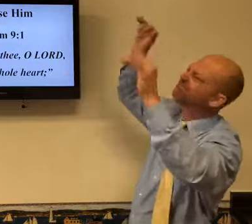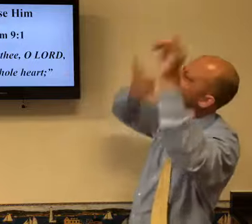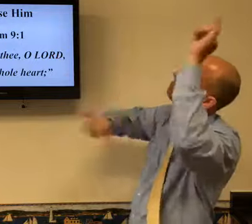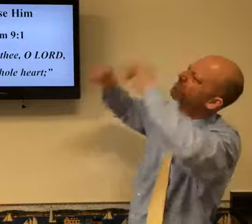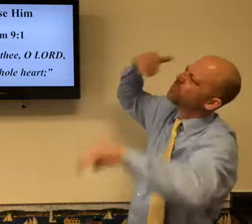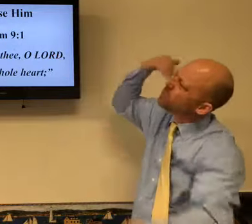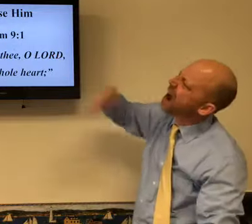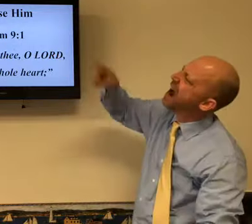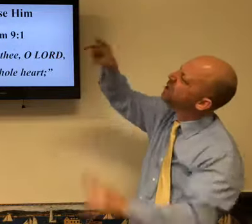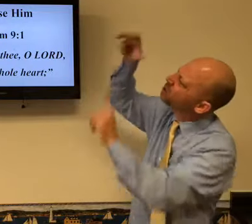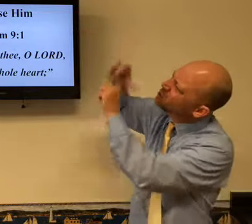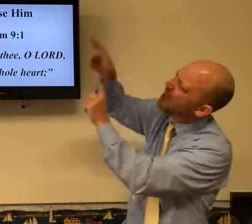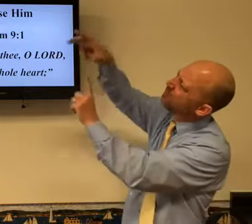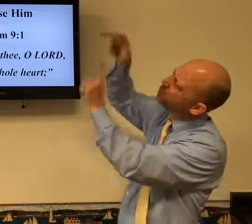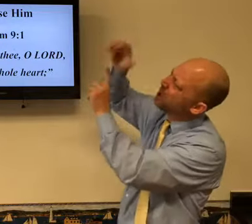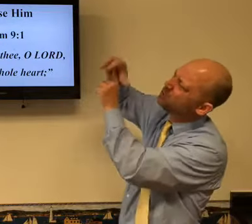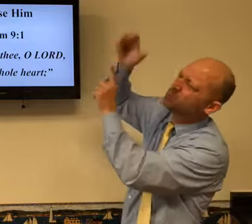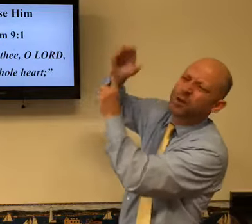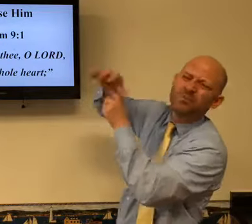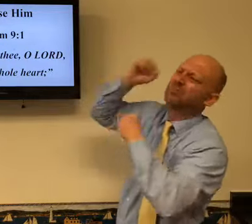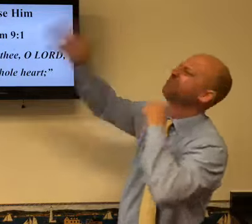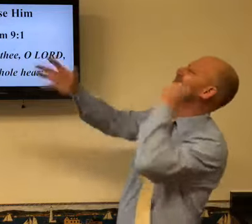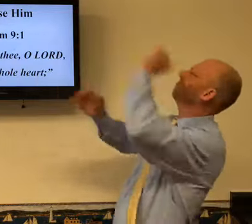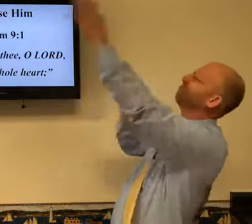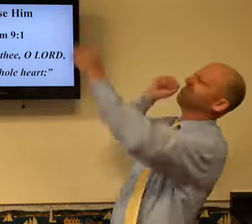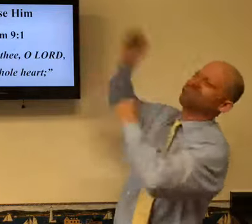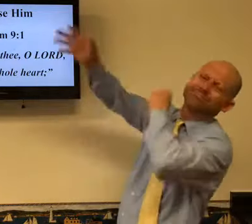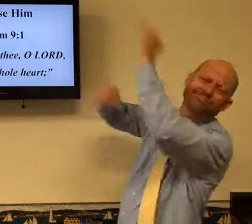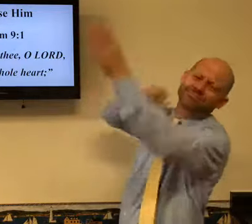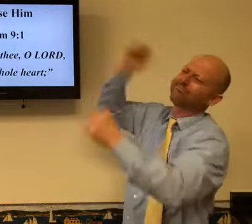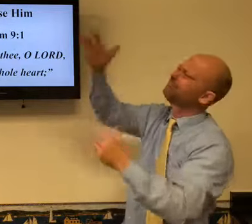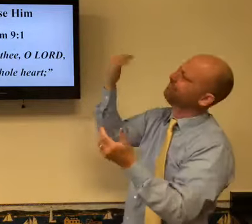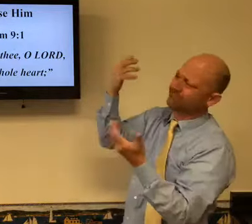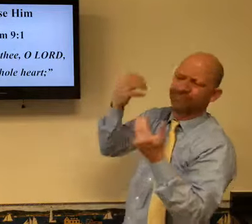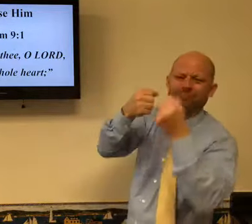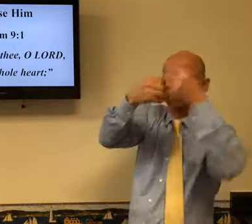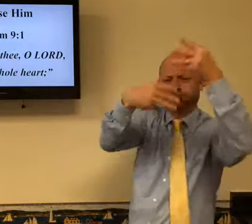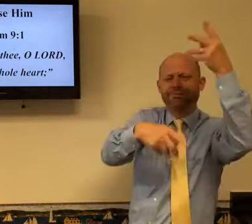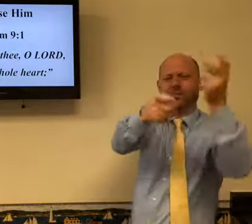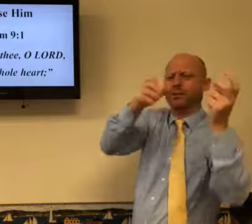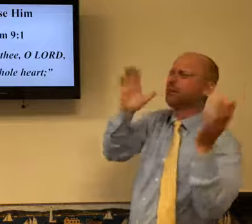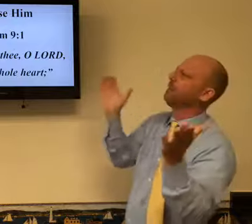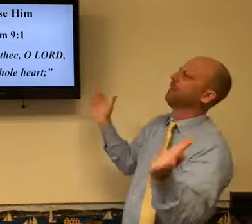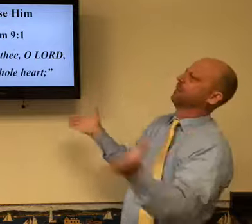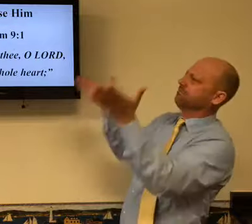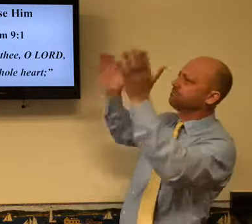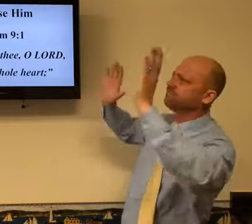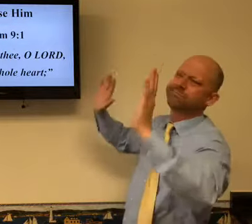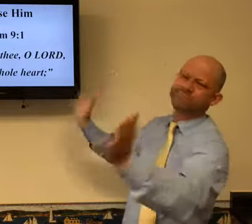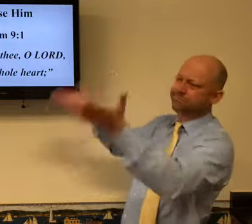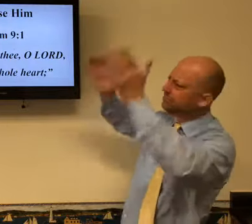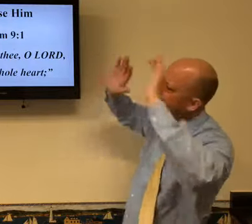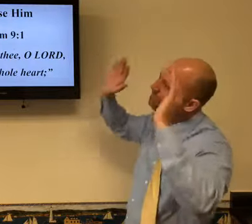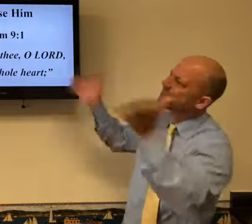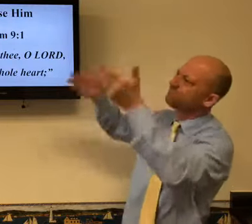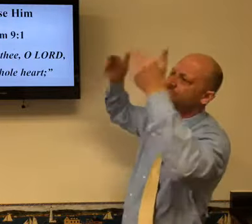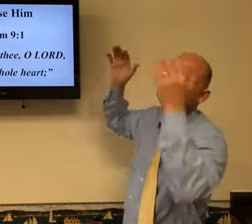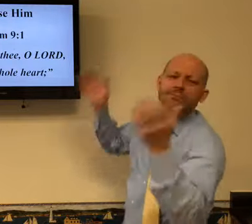praise you. Wow. You are the champ. You're the best. I praise you, Lord. Give him a whole list of things, of